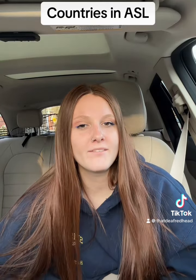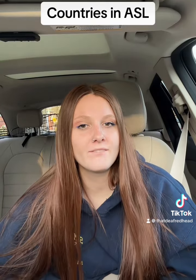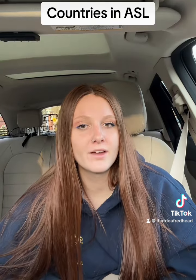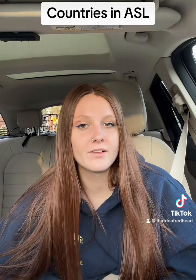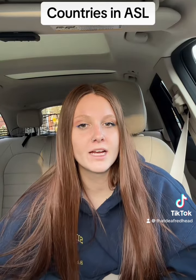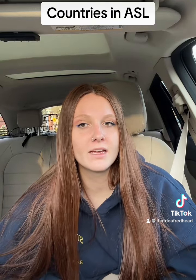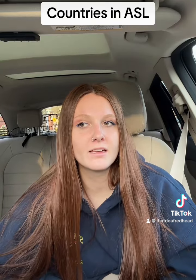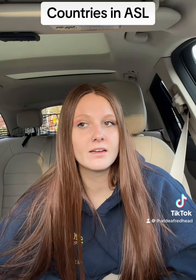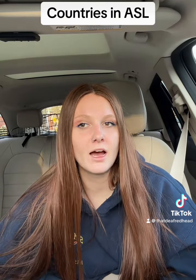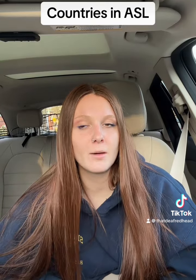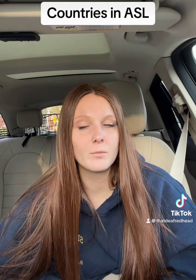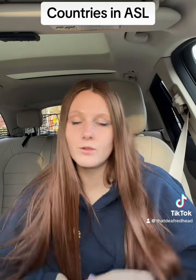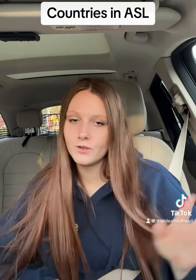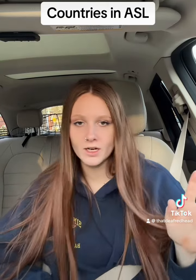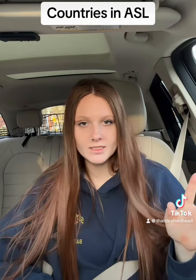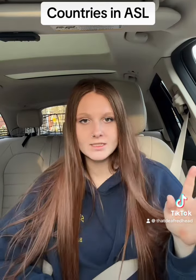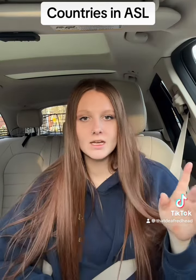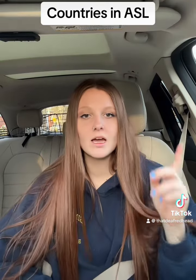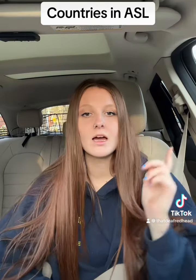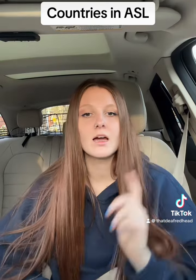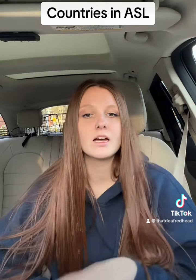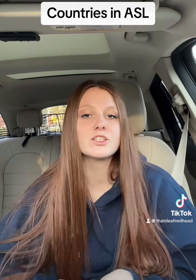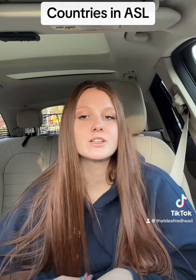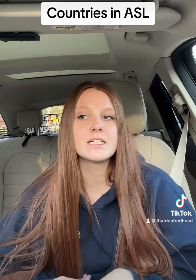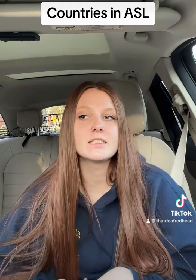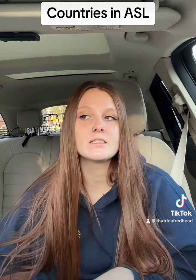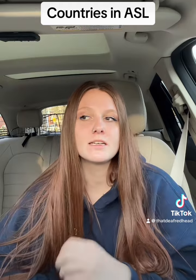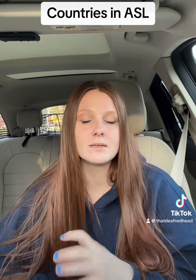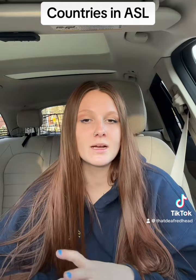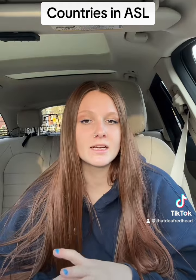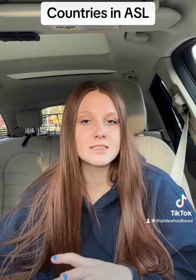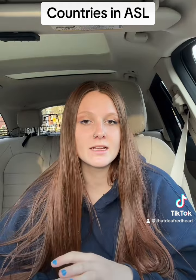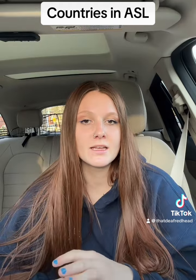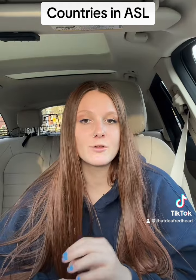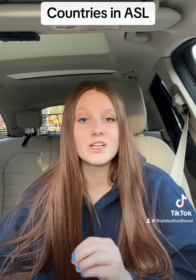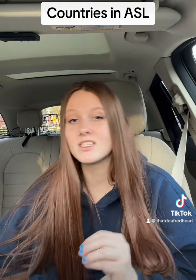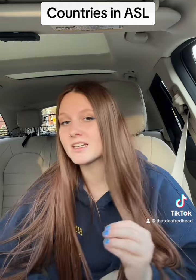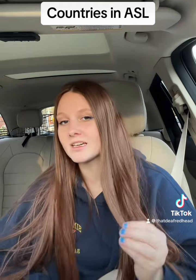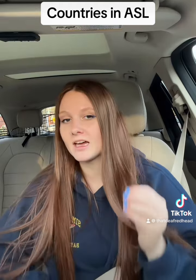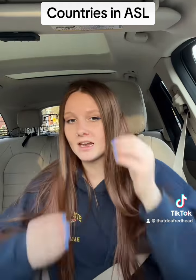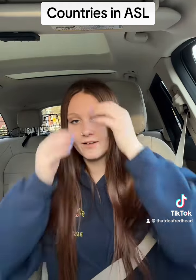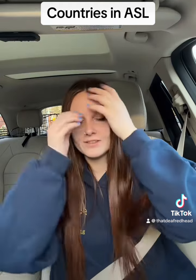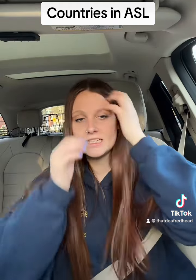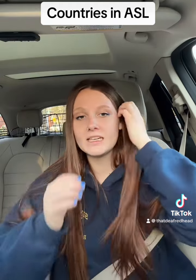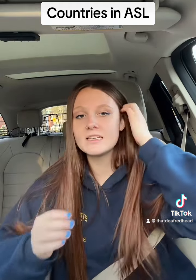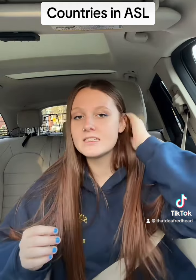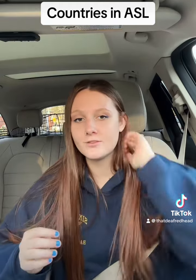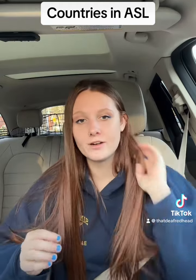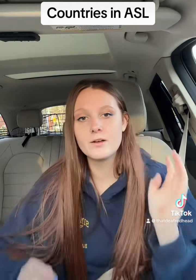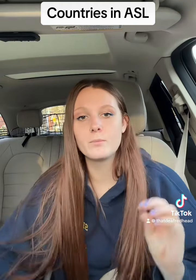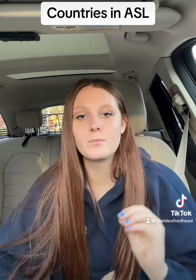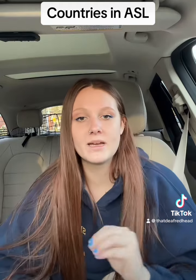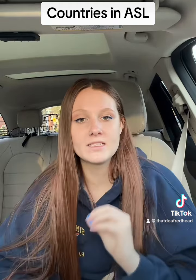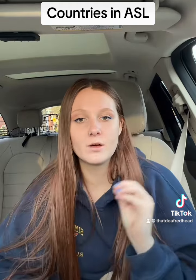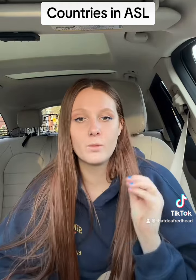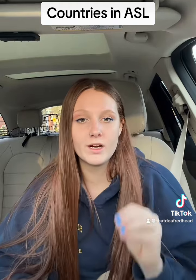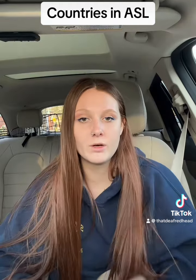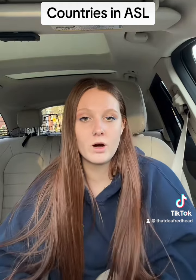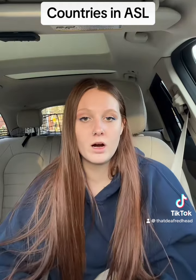favorite, well first, countries in American Sign Language, I've seen it different based on where you are.